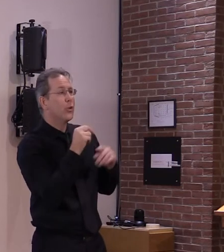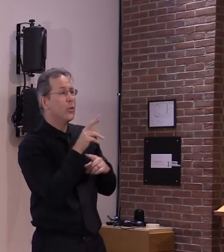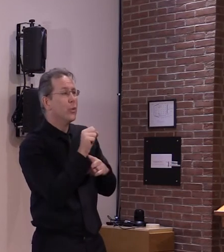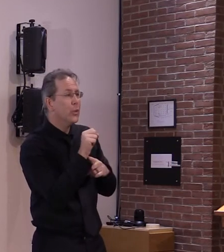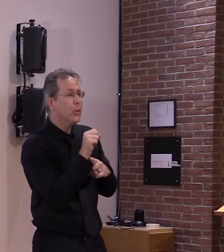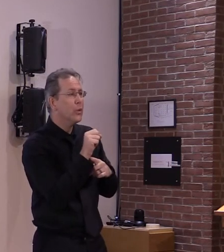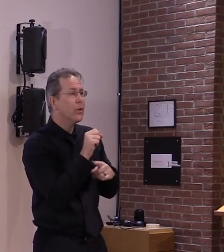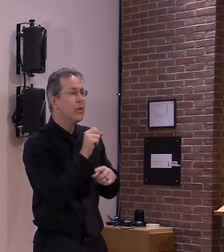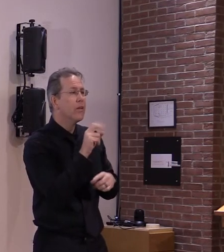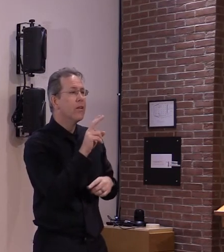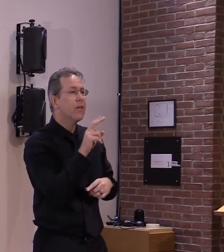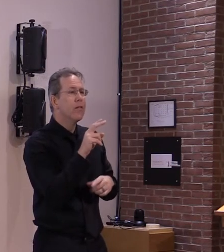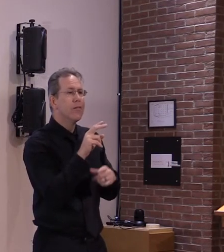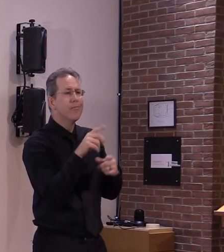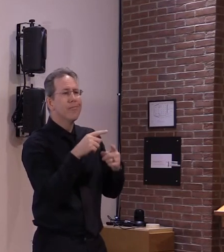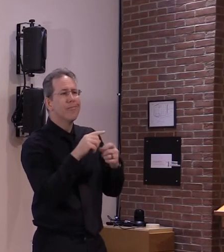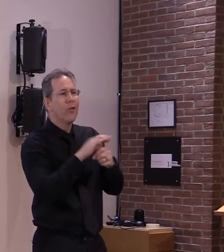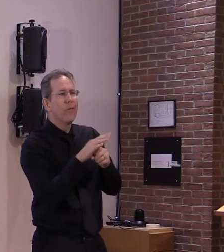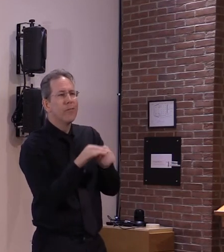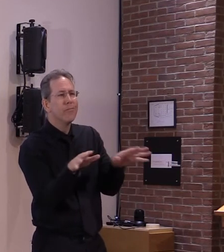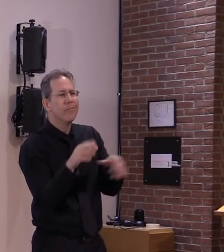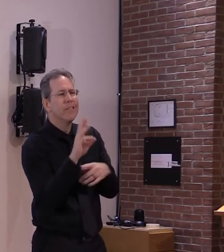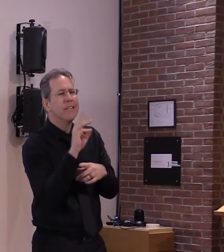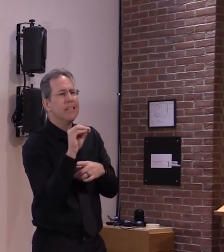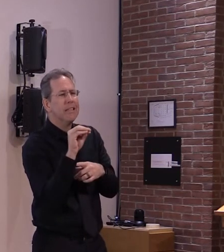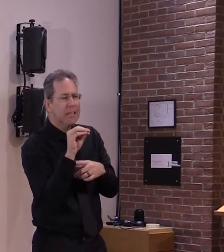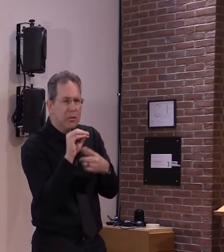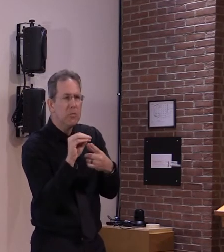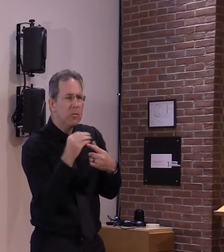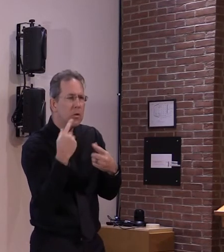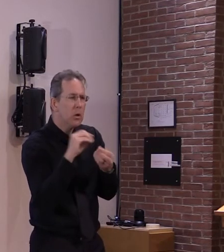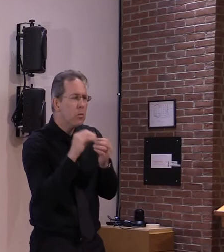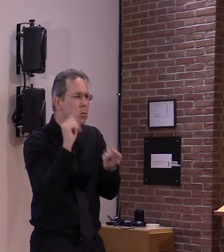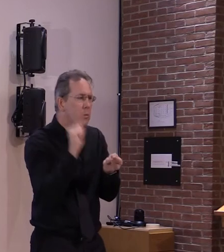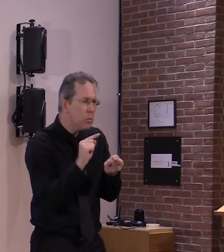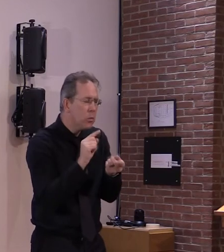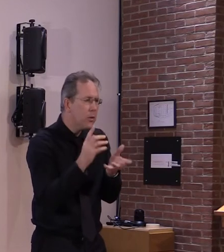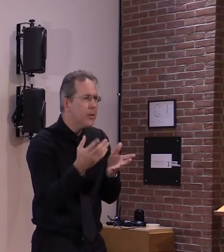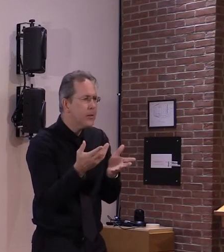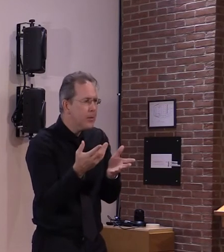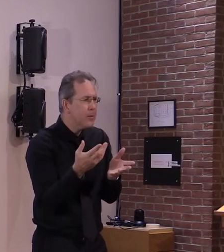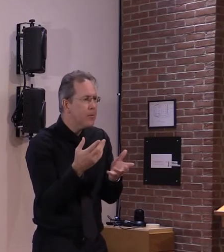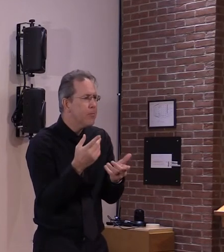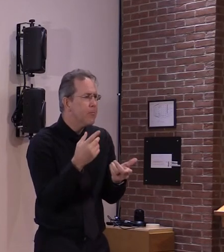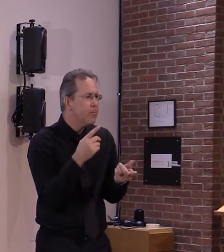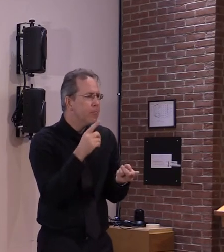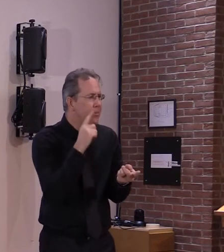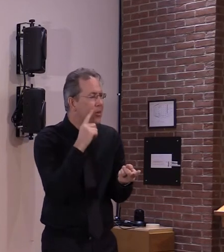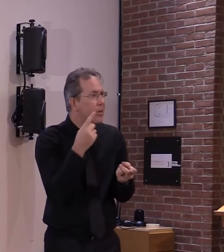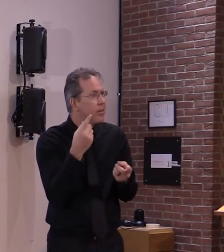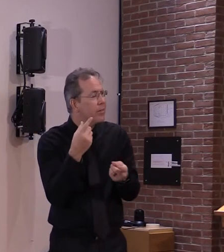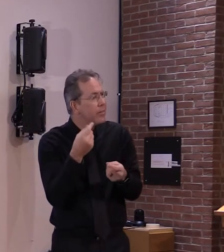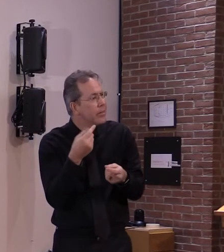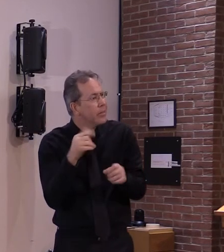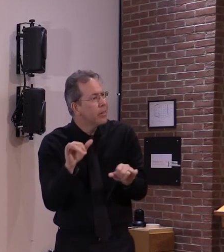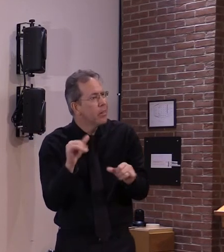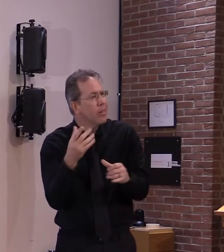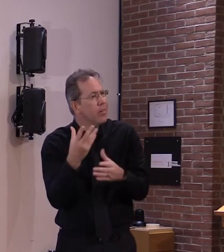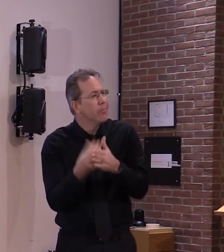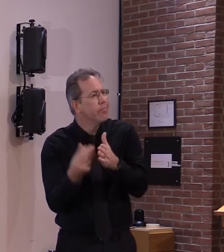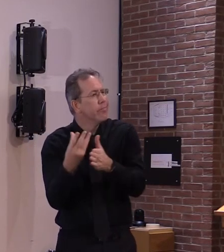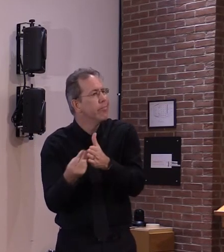news um but uh unfortunately it came along with four deaths uh yesterday uh so that's the unfortunate part